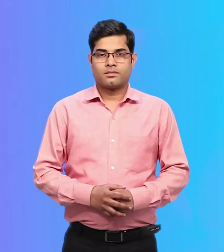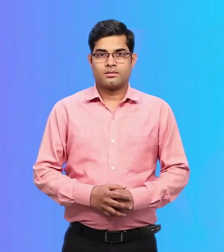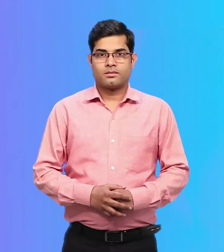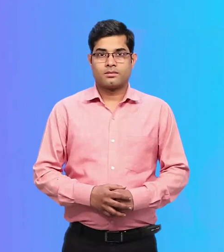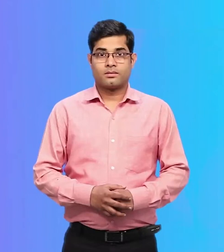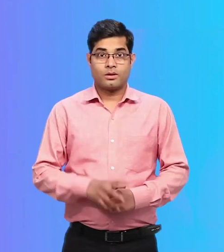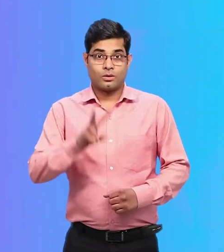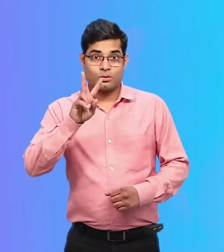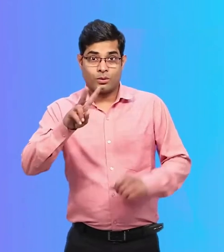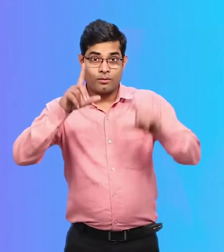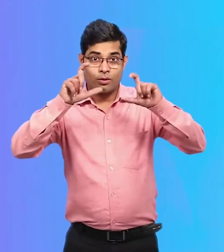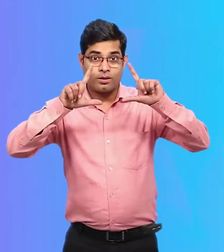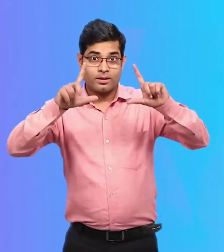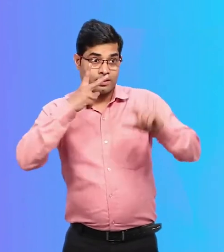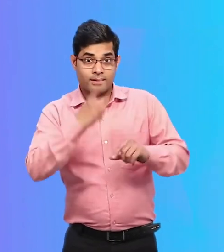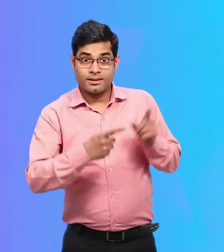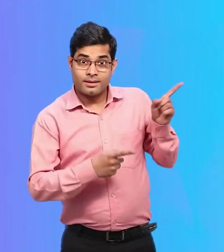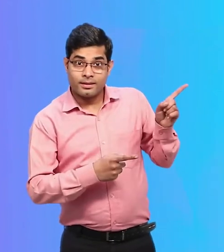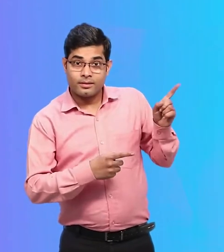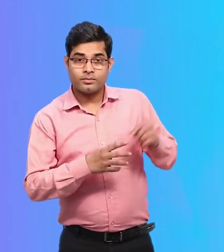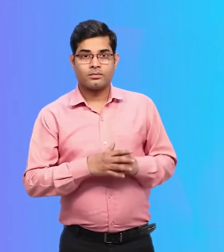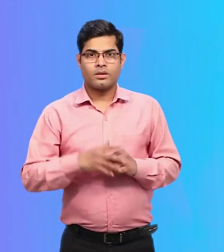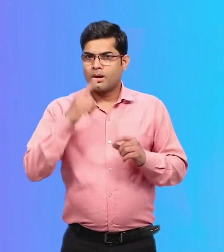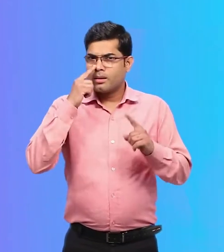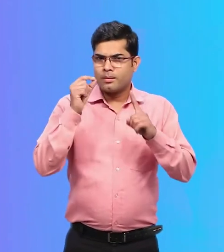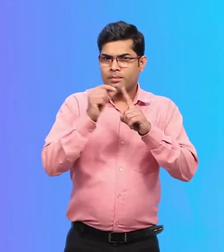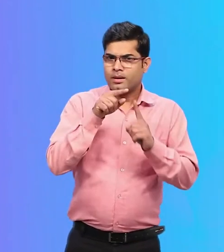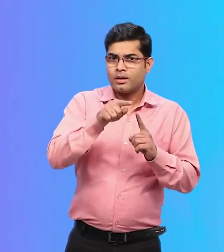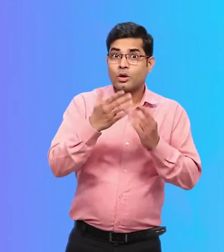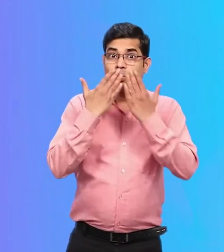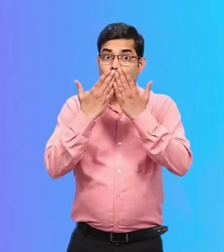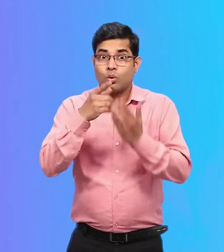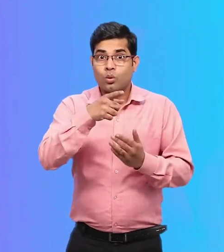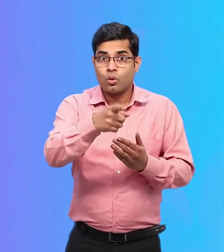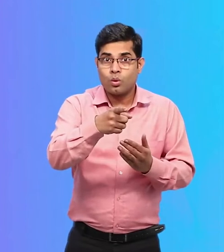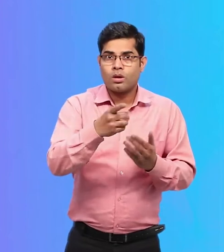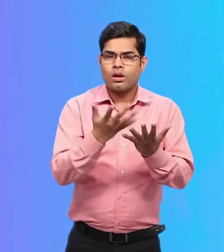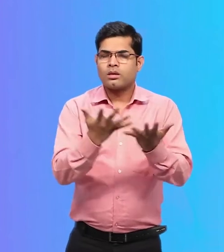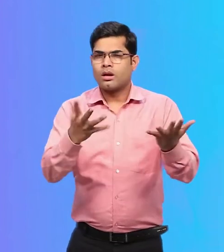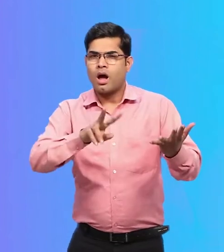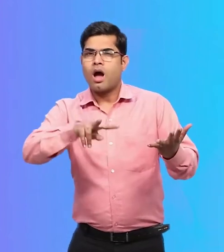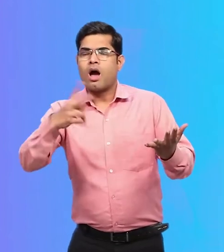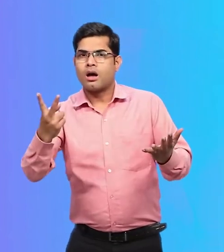In the second picture, Priya notices another new thing in their school.